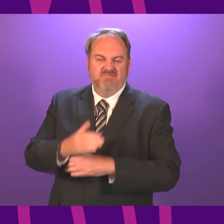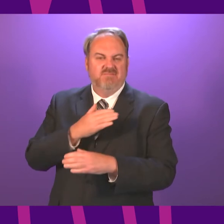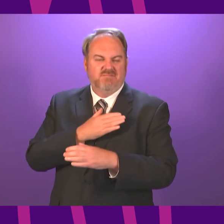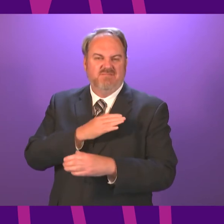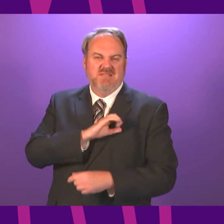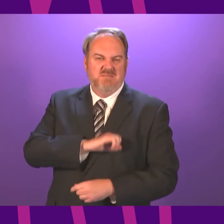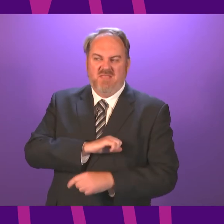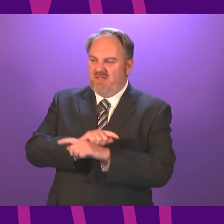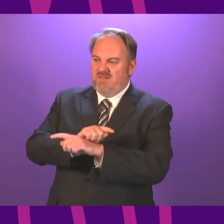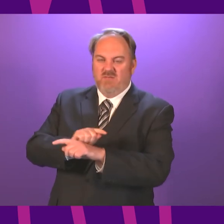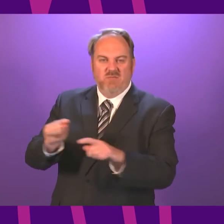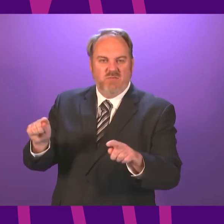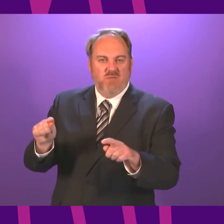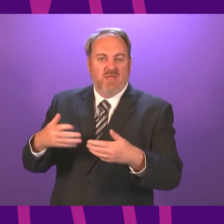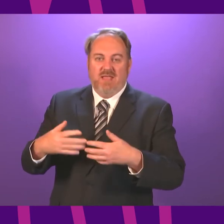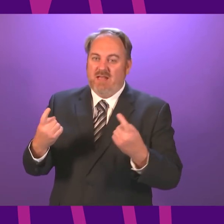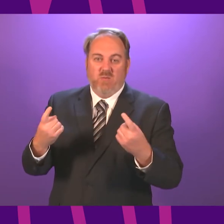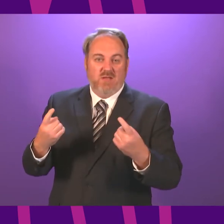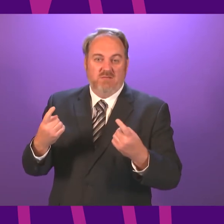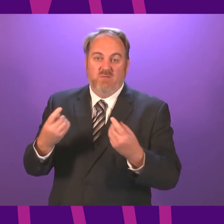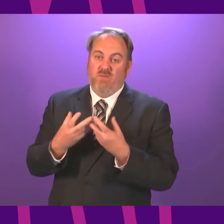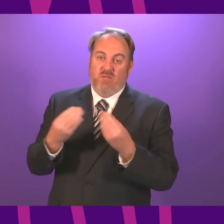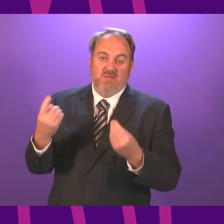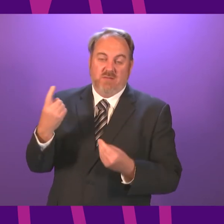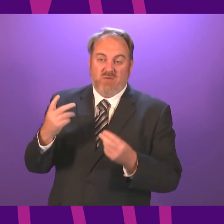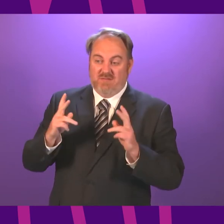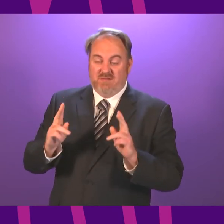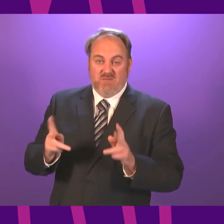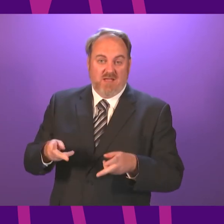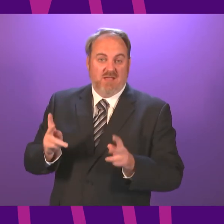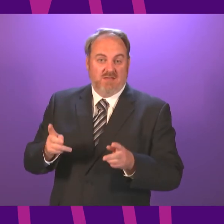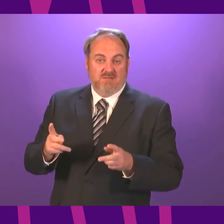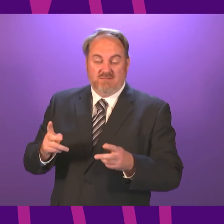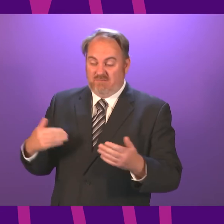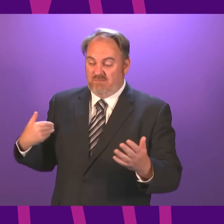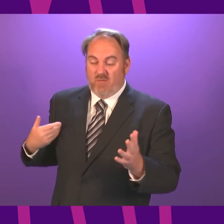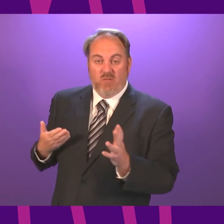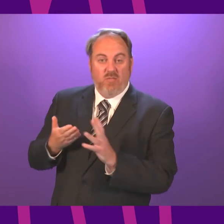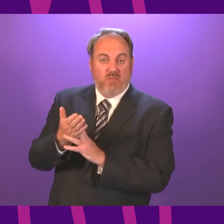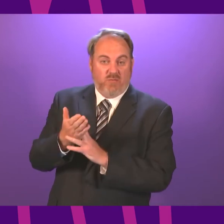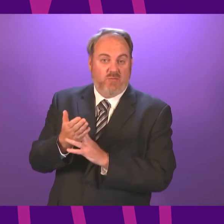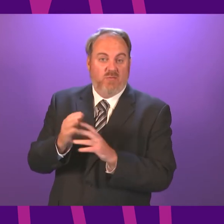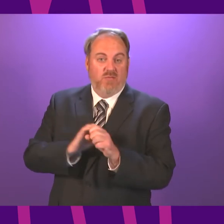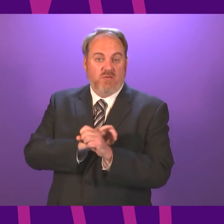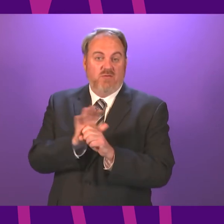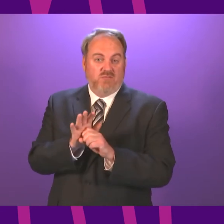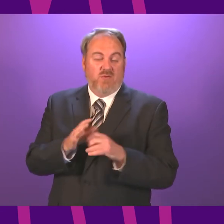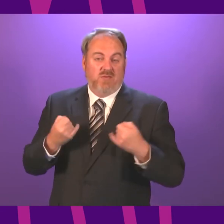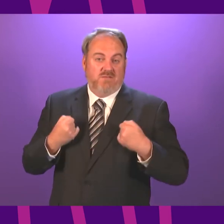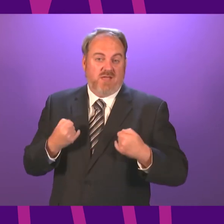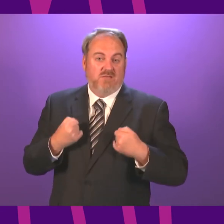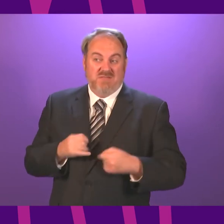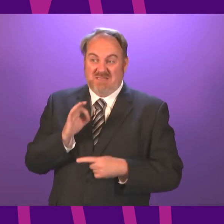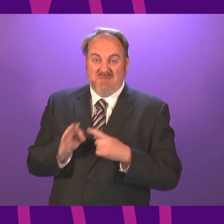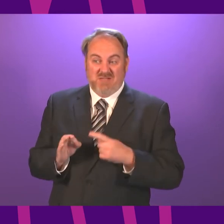to everyone who's lost a loved one, both over the last 24 hours and indeed throughout the entire time we have been dealing with this